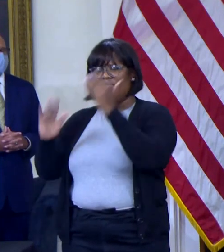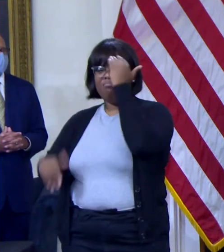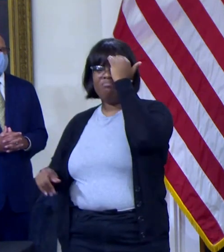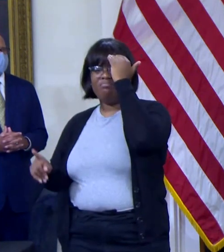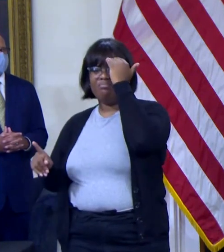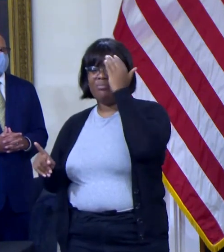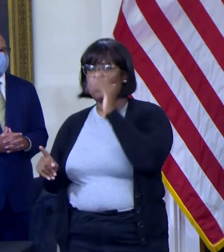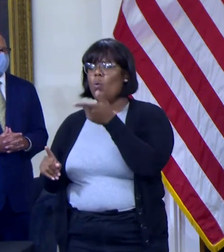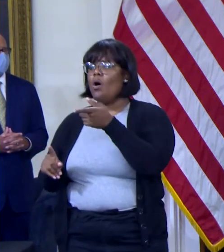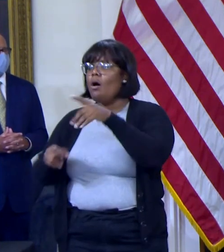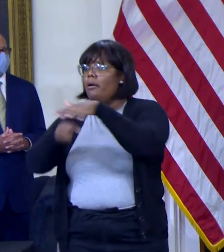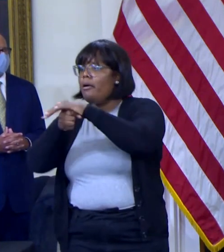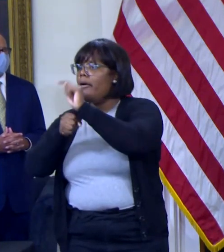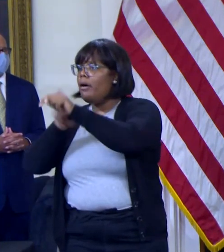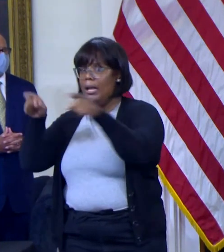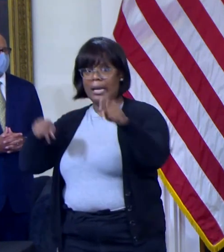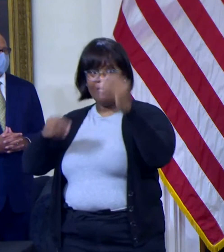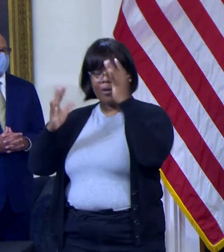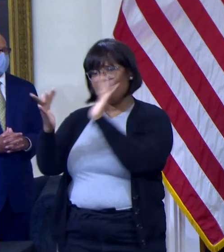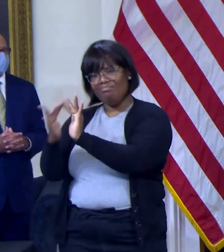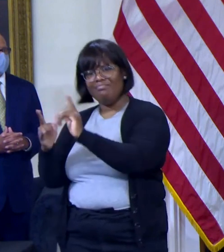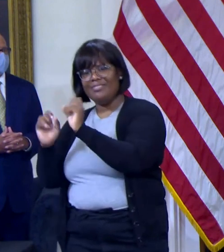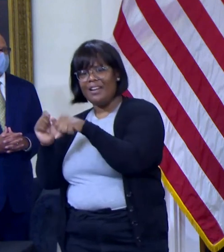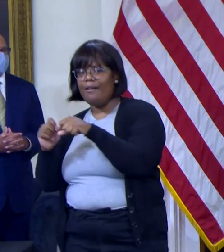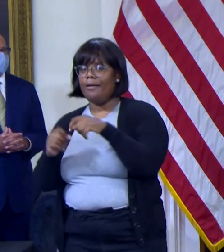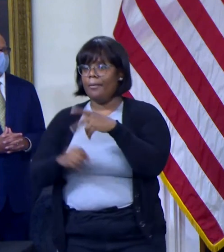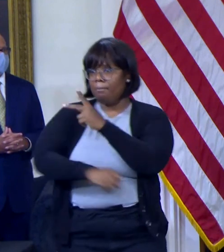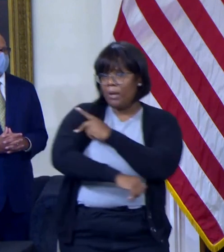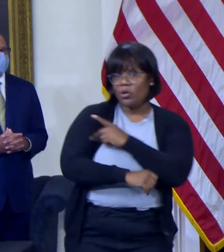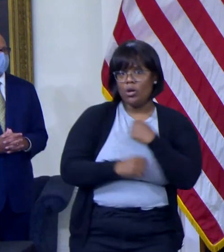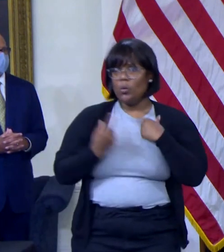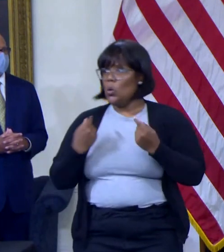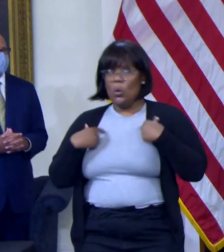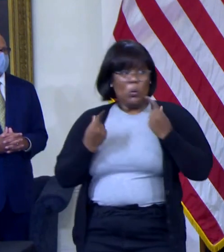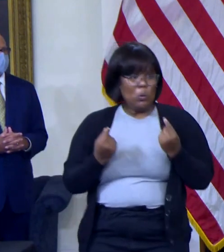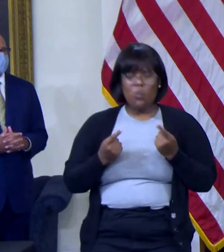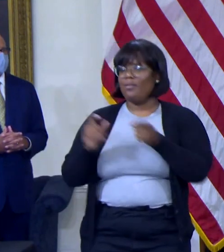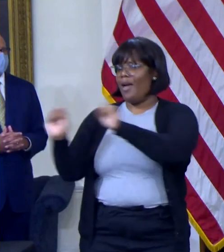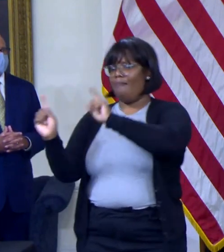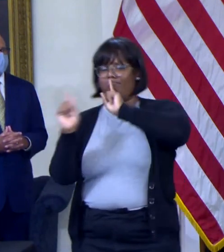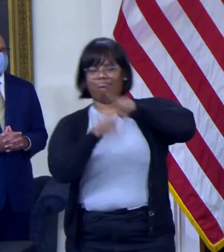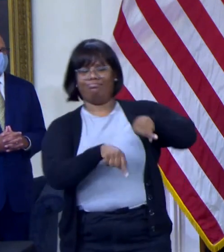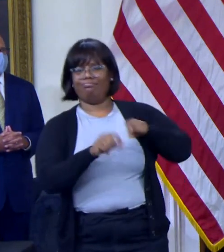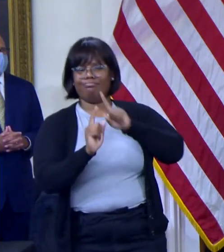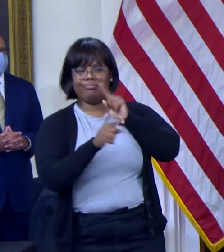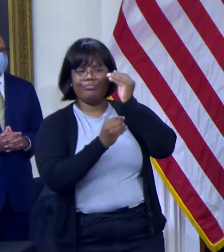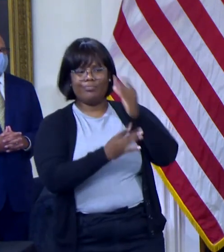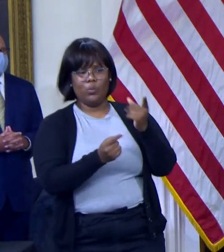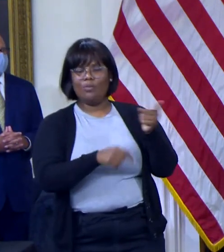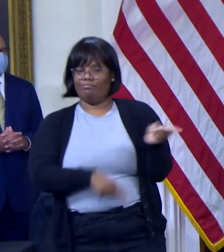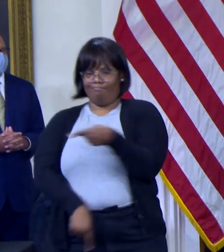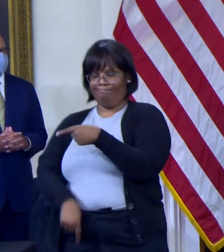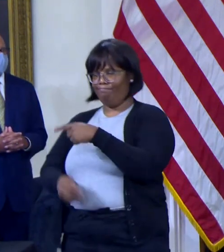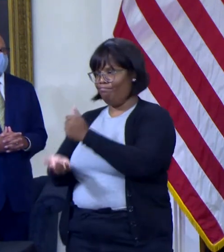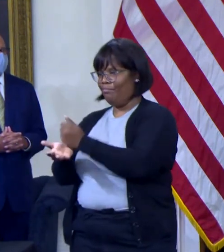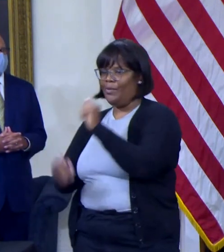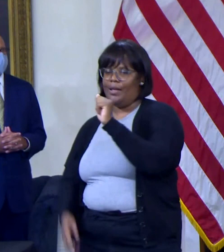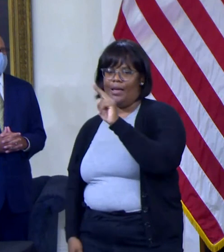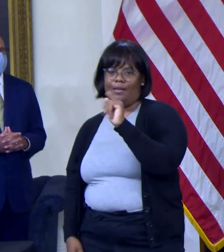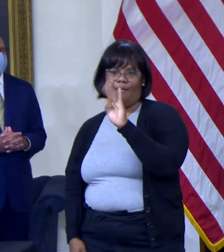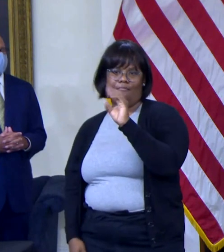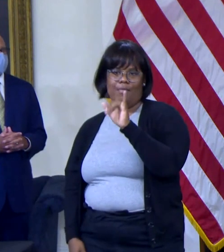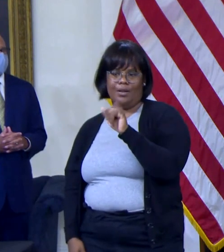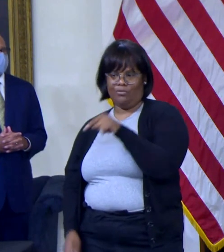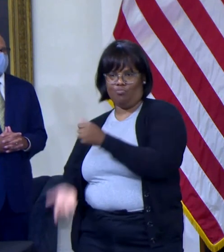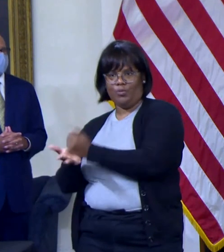locations and the ways in which they can refer their patients for treatment. So if you test positive for COVID or are exposed to a